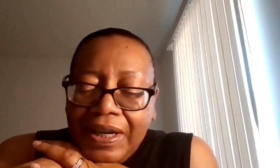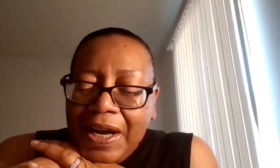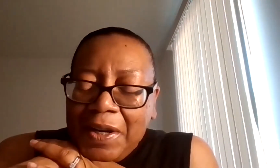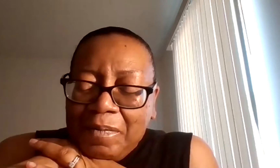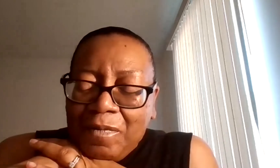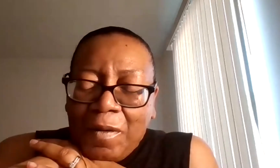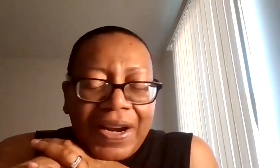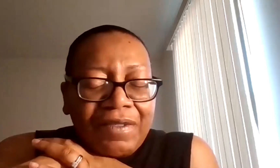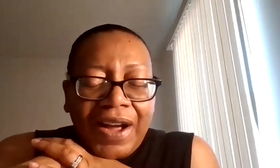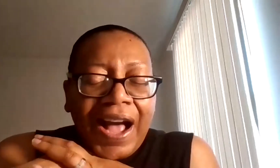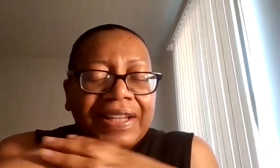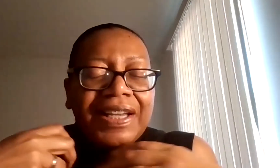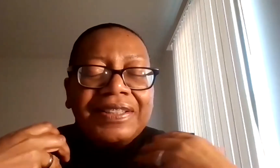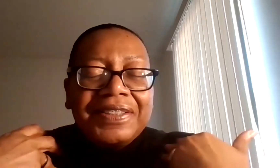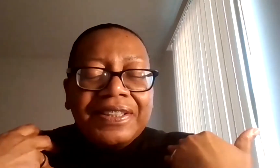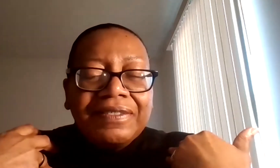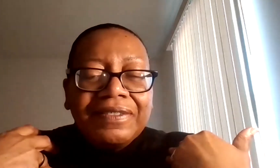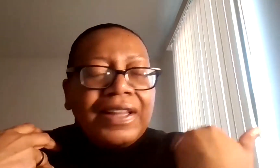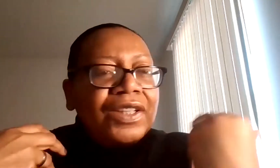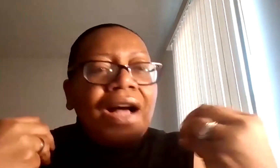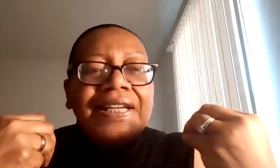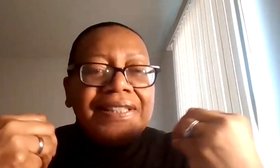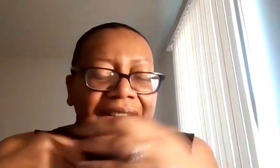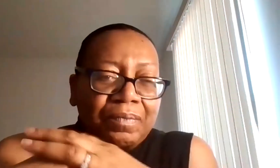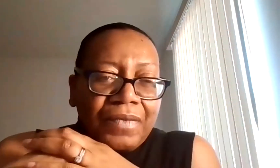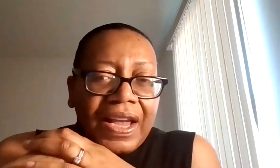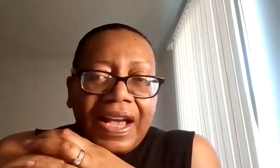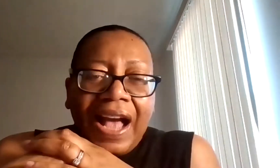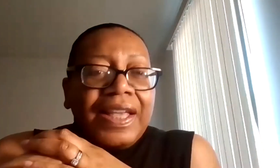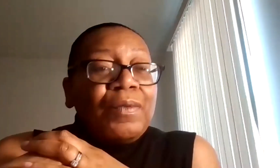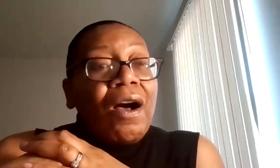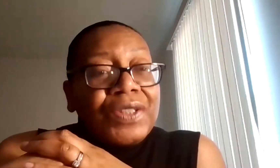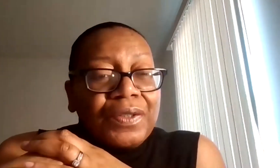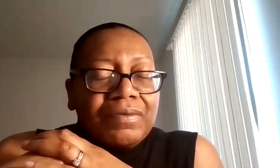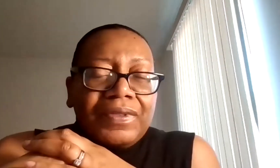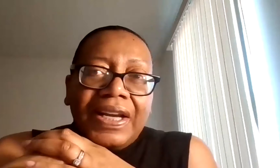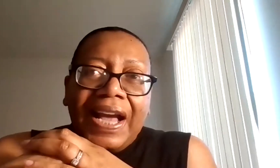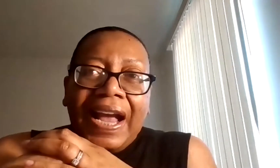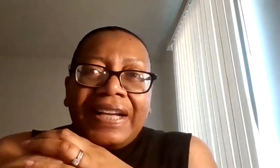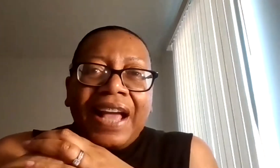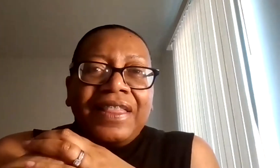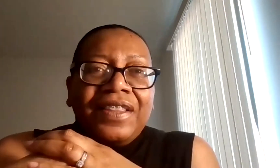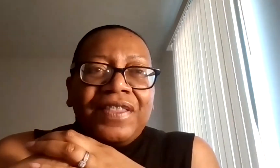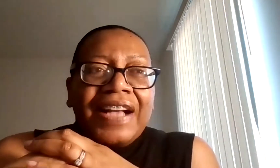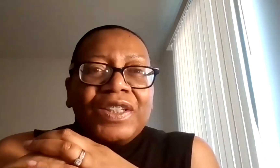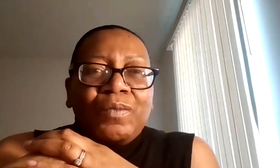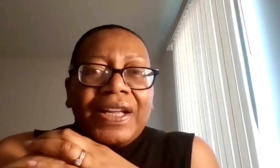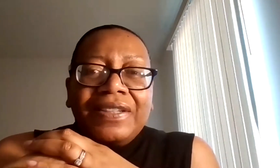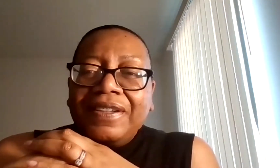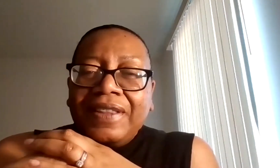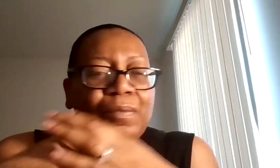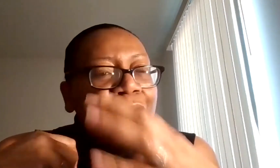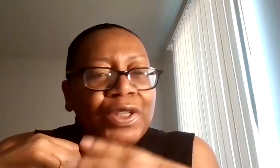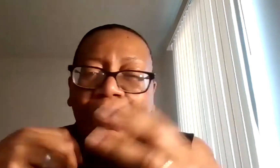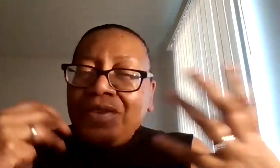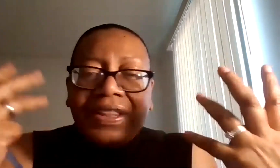for whatever, I get a little uneasy. I think we all do. And I think that's when